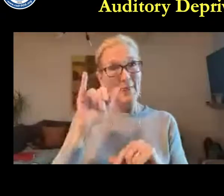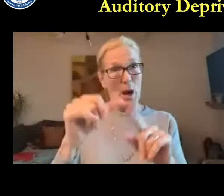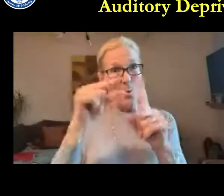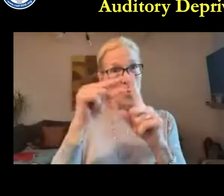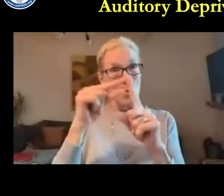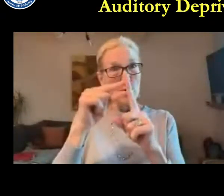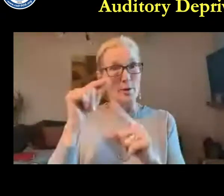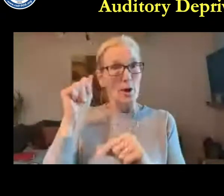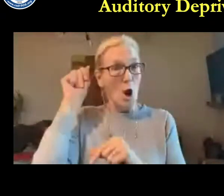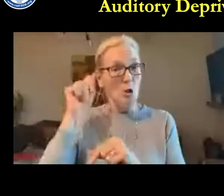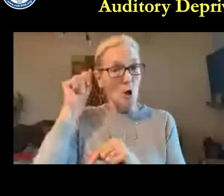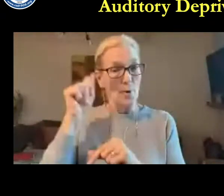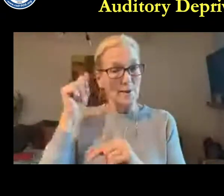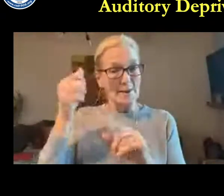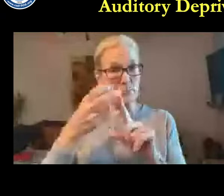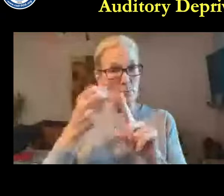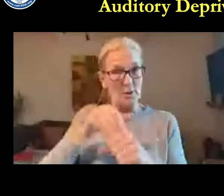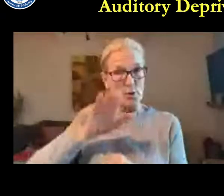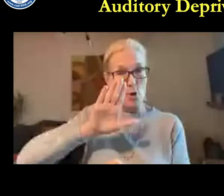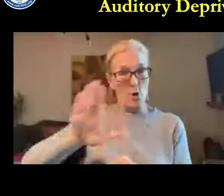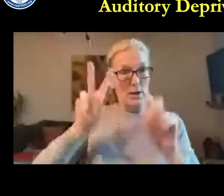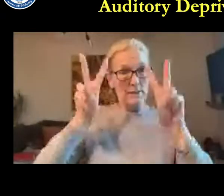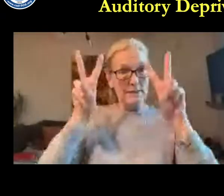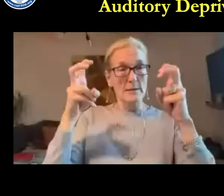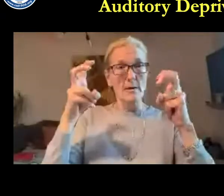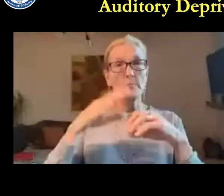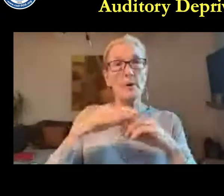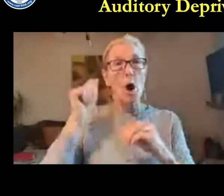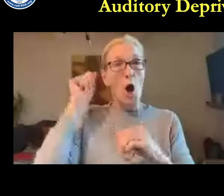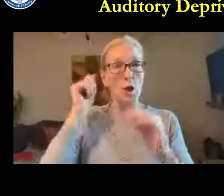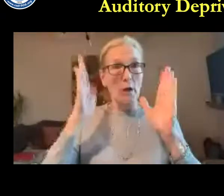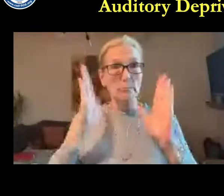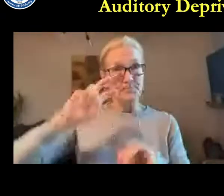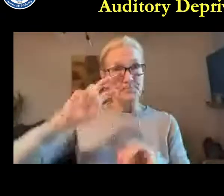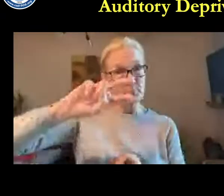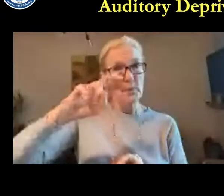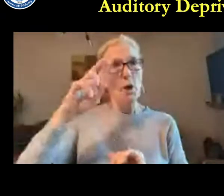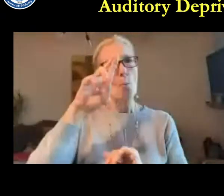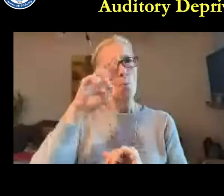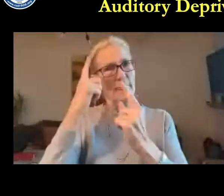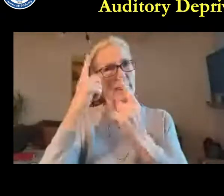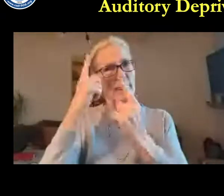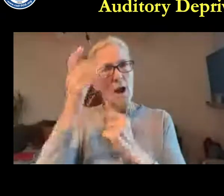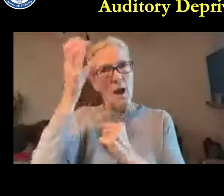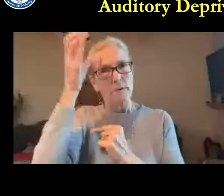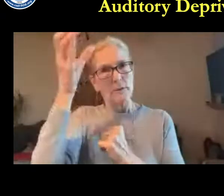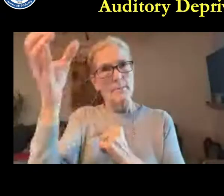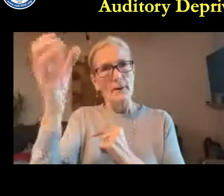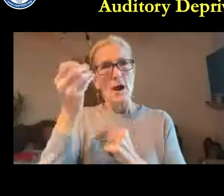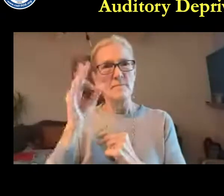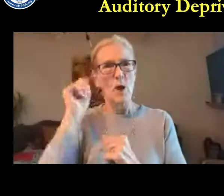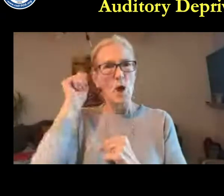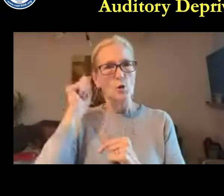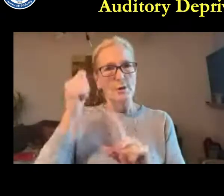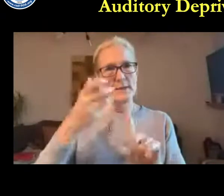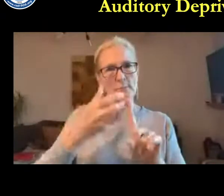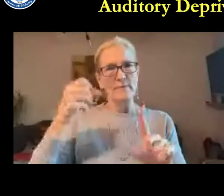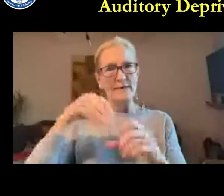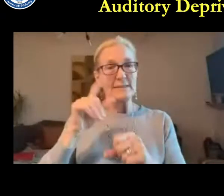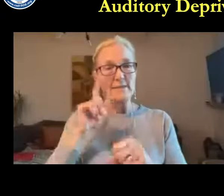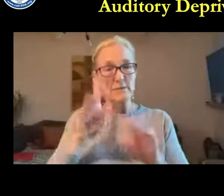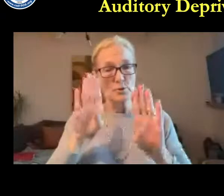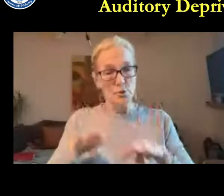And we are thrilled to have an audiologist that is familiar with auditory deprivation. Auditory